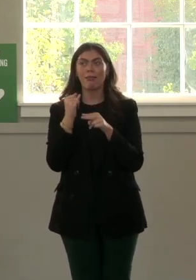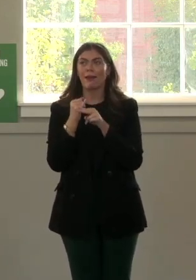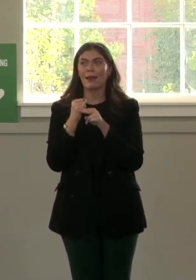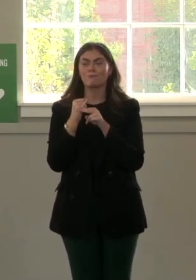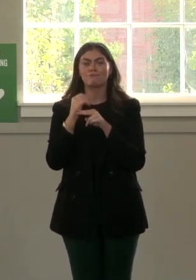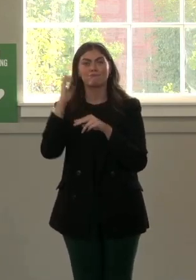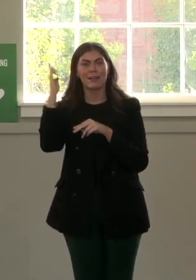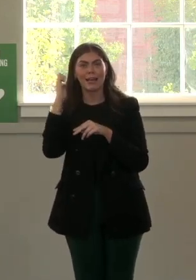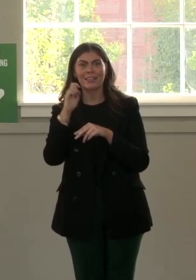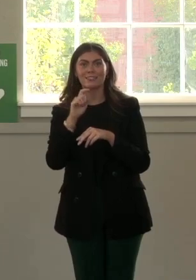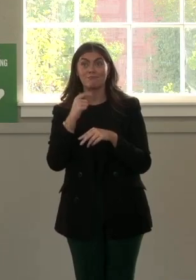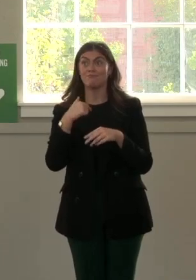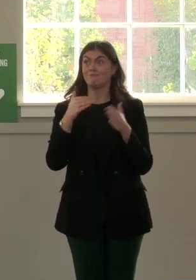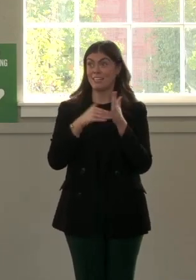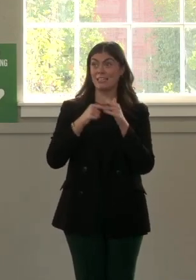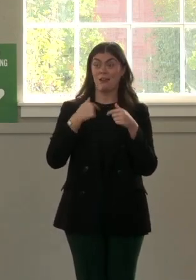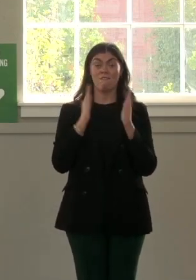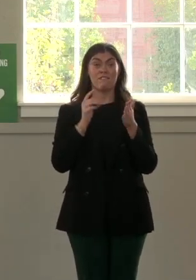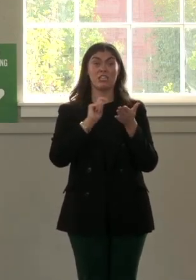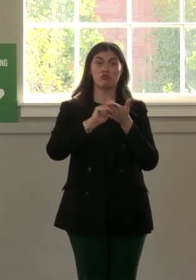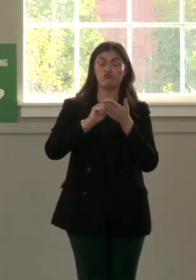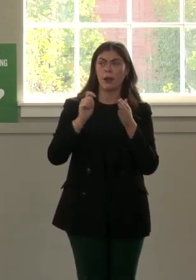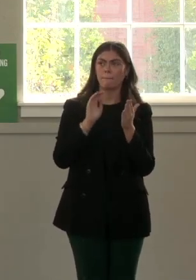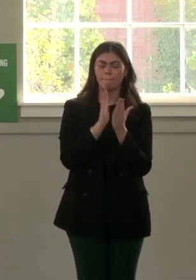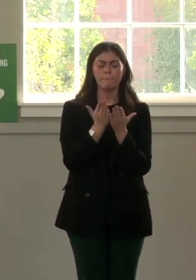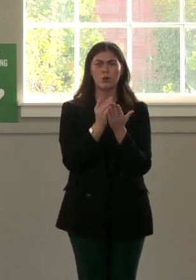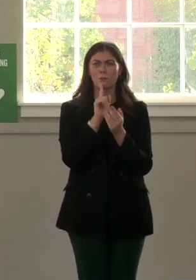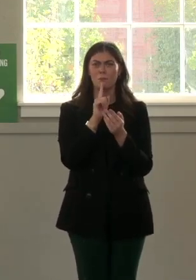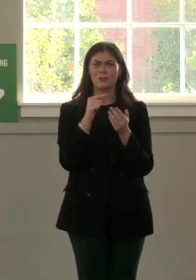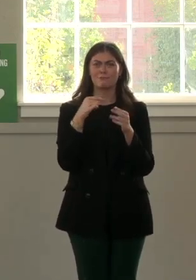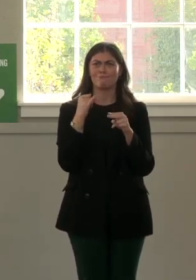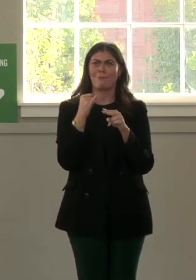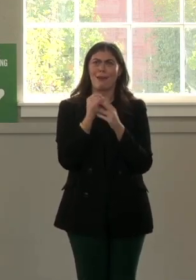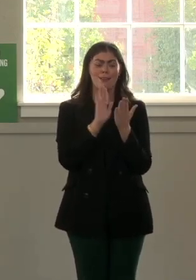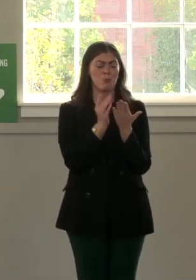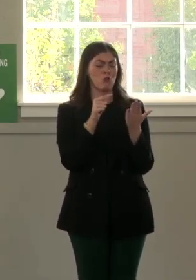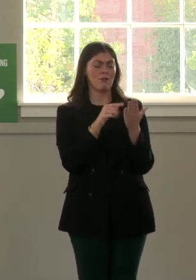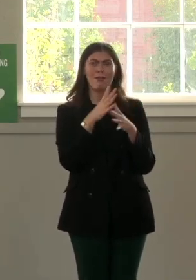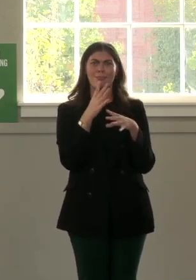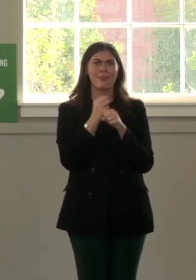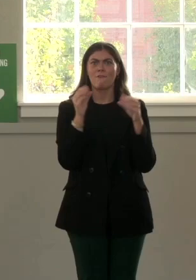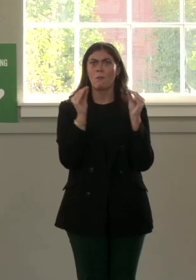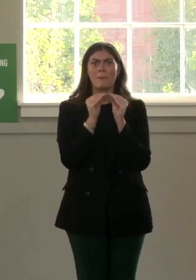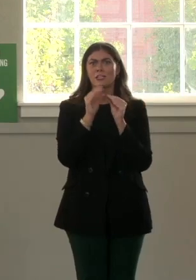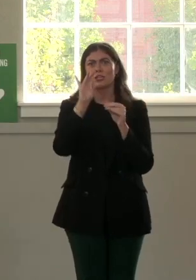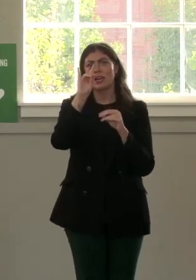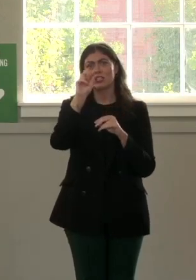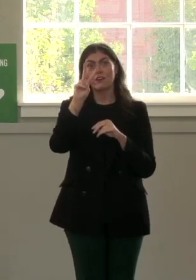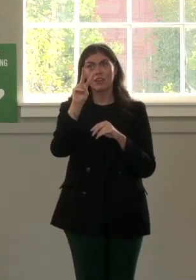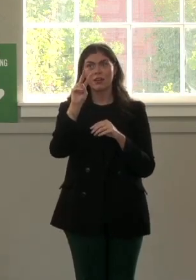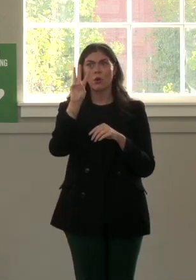in that book, I didn't mention HIV ten years ago. Because I was god damn terrified too.